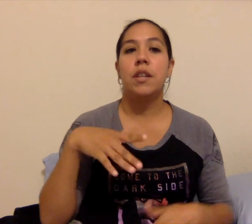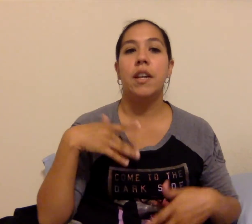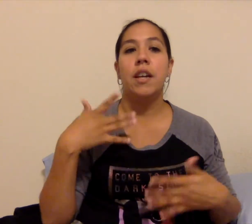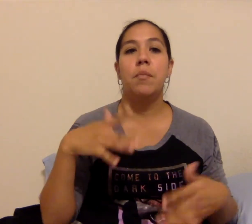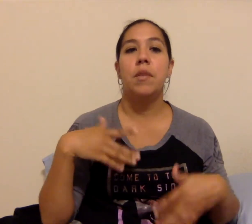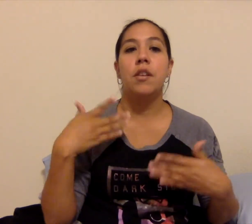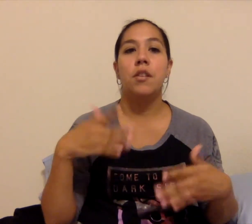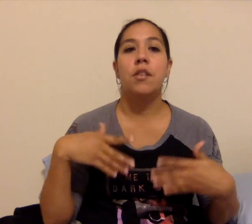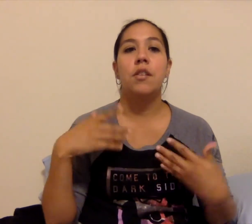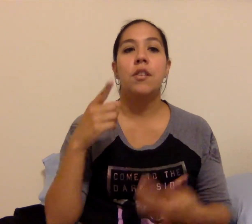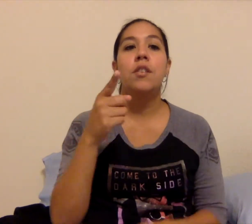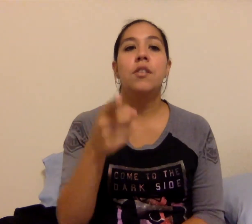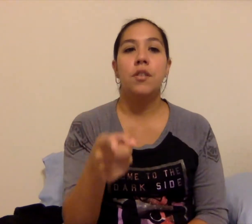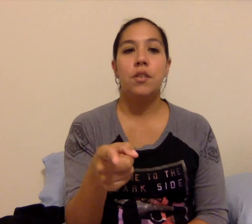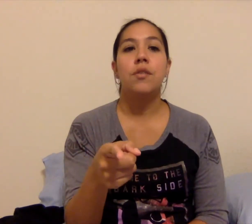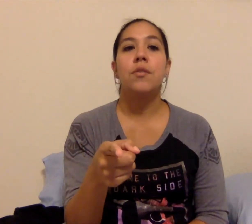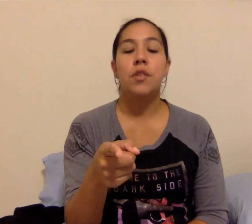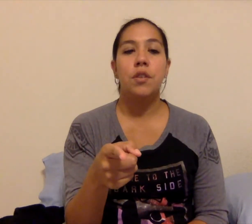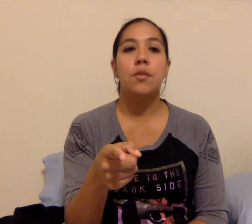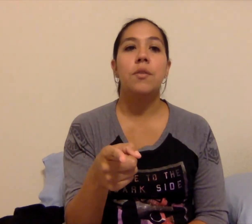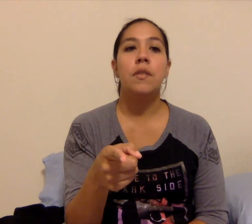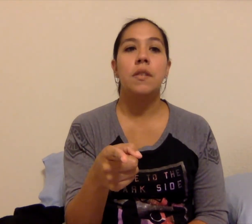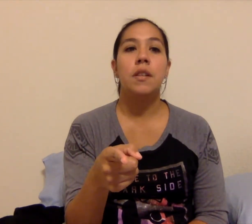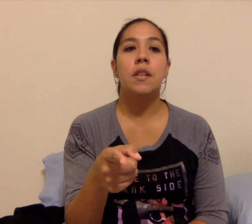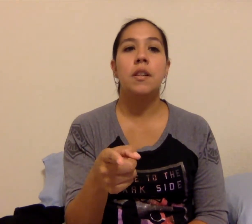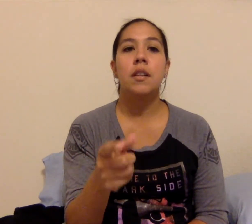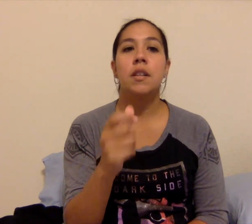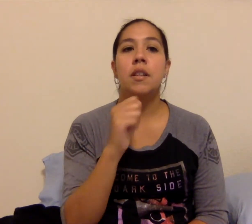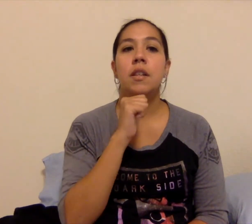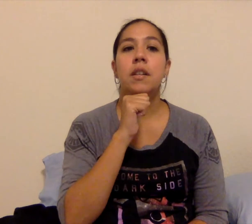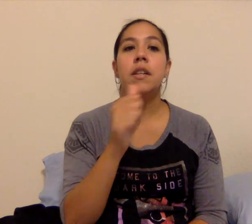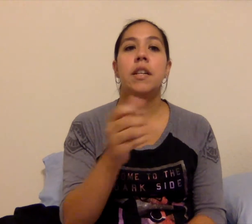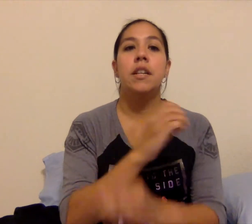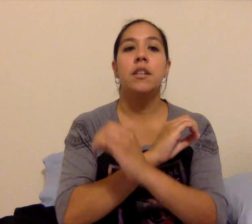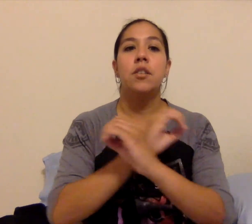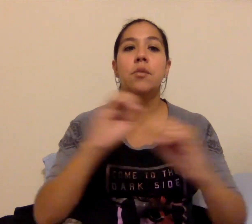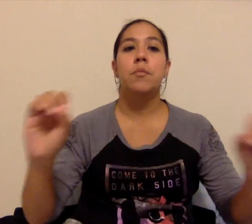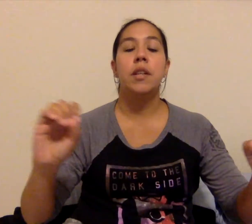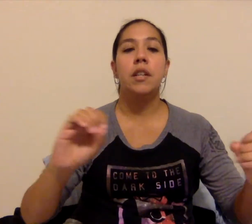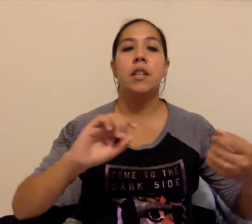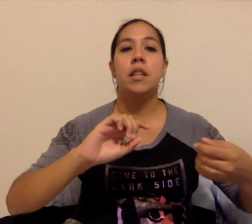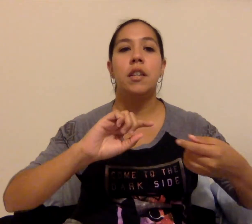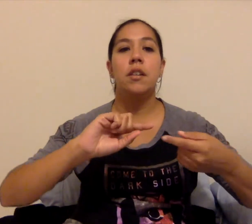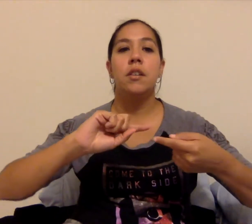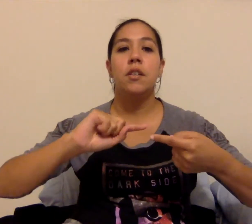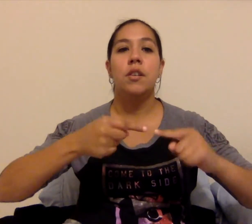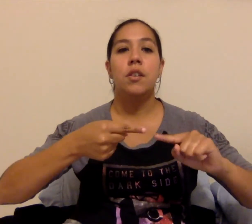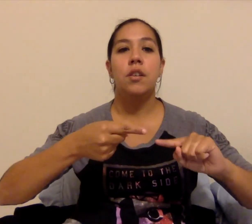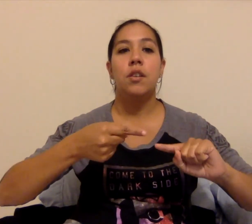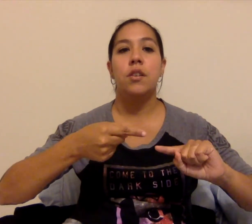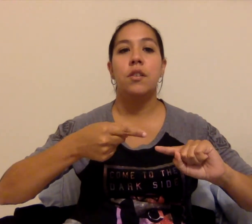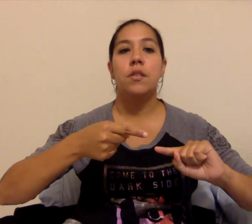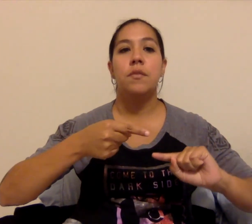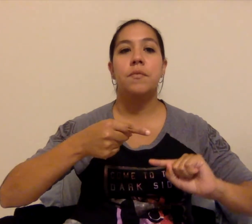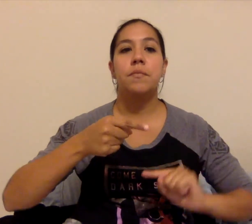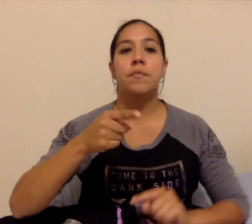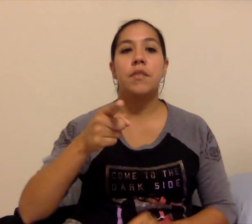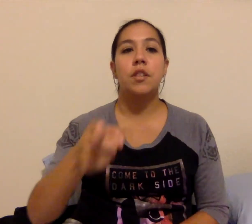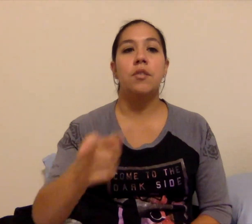happier, you do. Ain't nobody hurt you